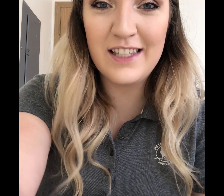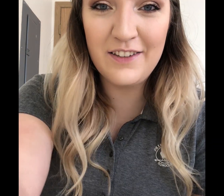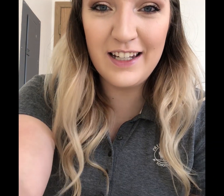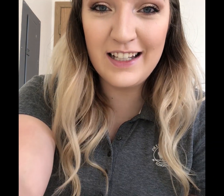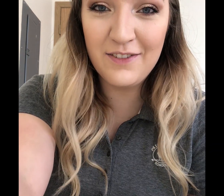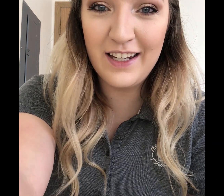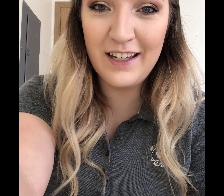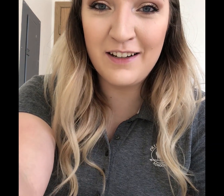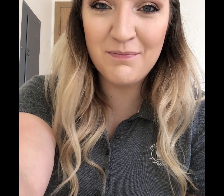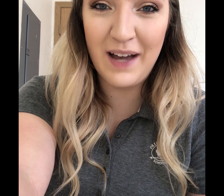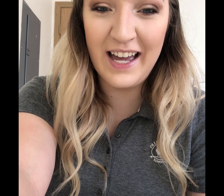see you in the next video. Bye.